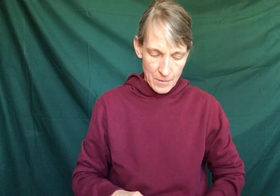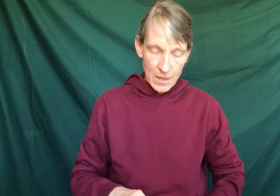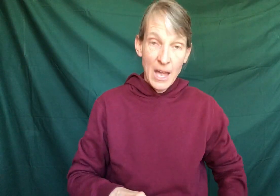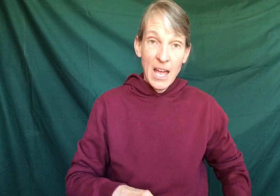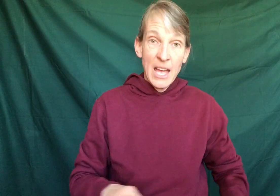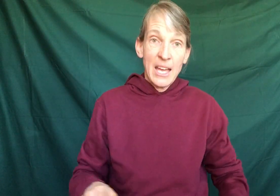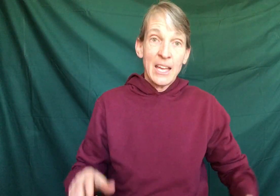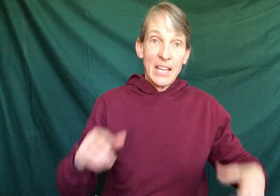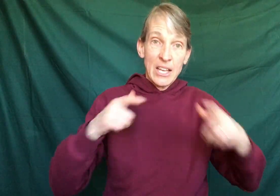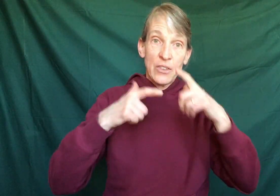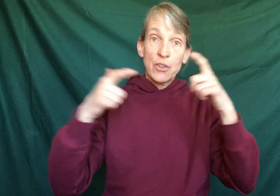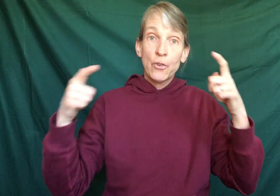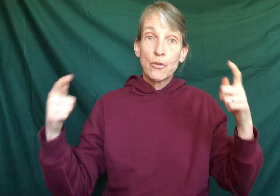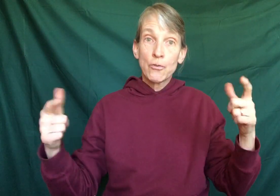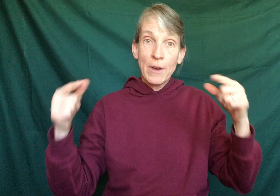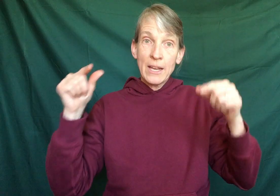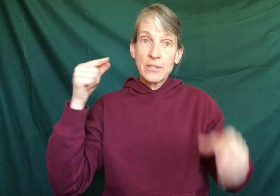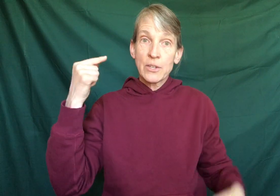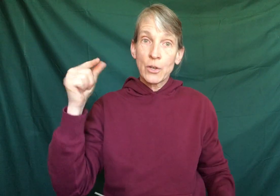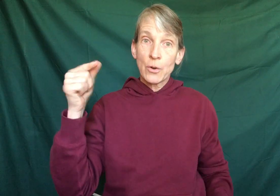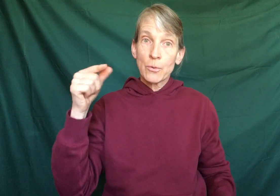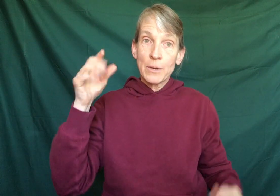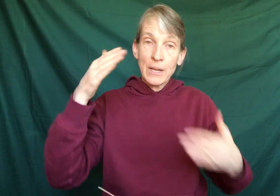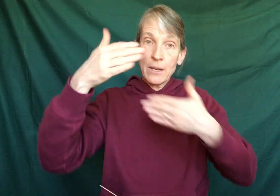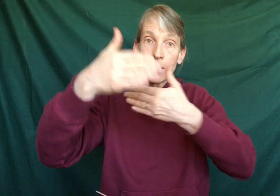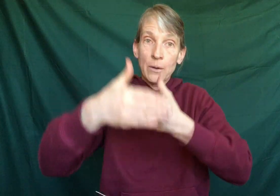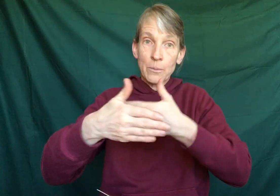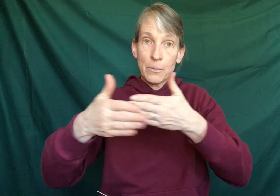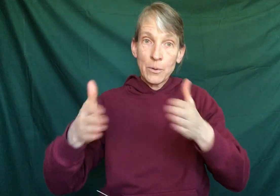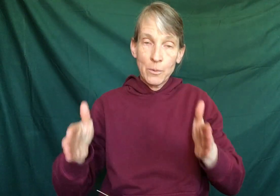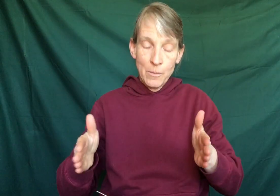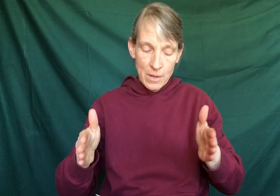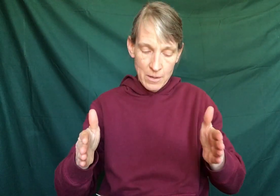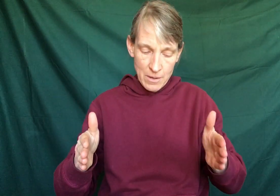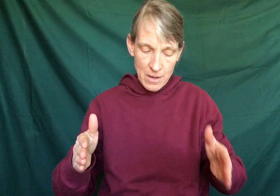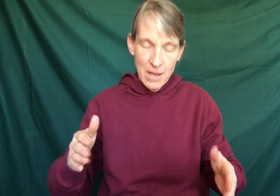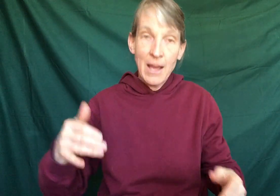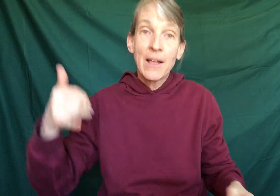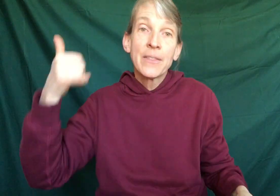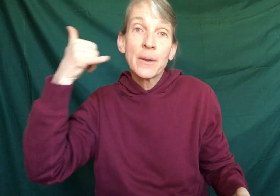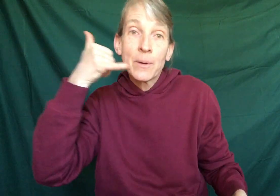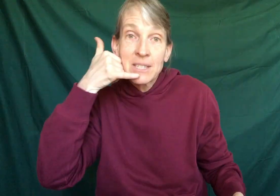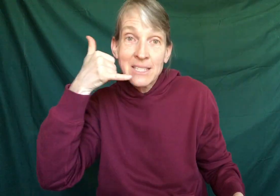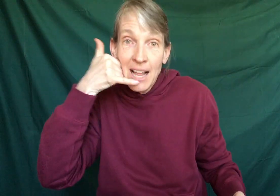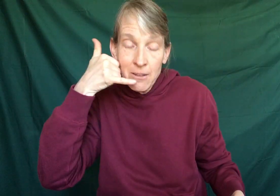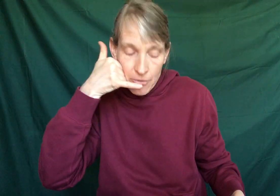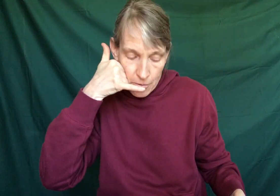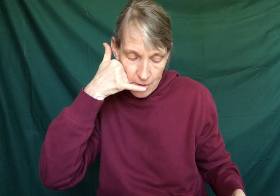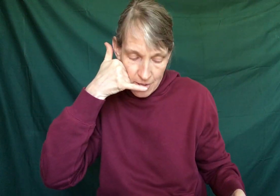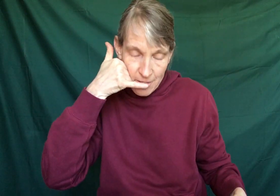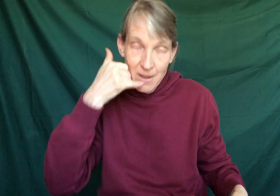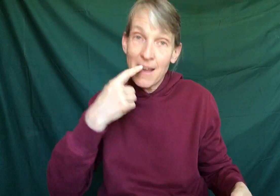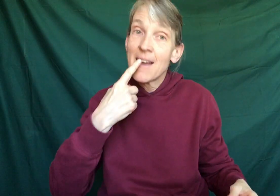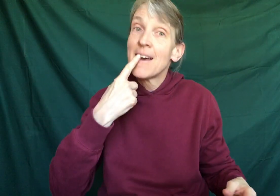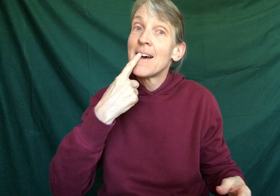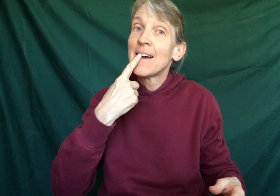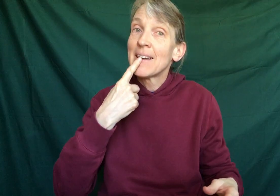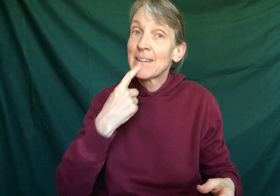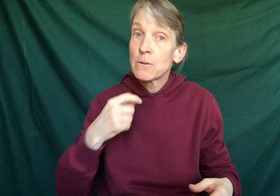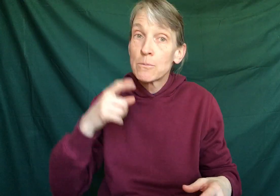In the great green room, there was a telephone and a